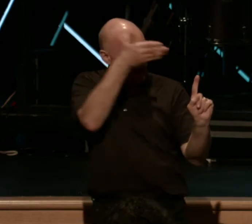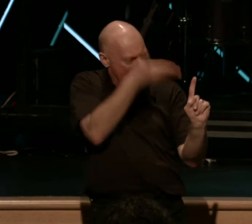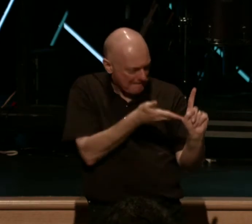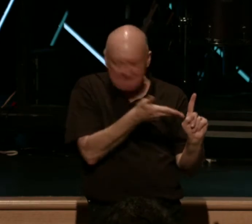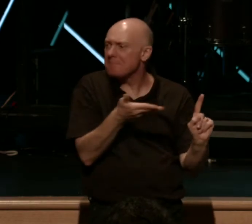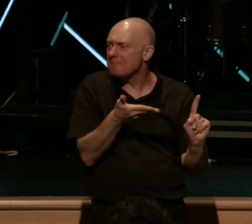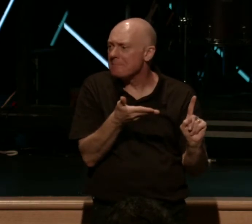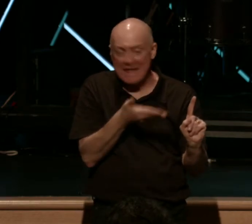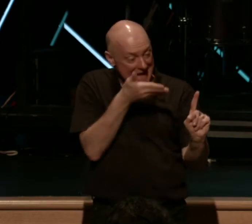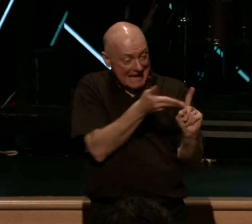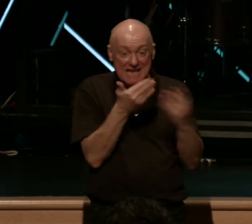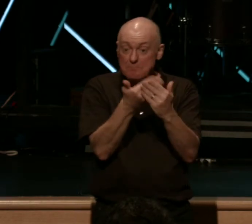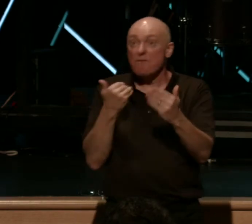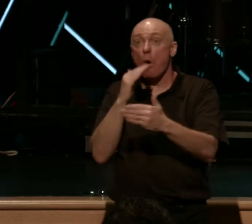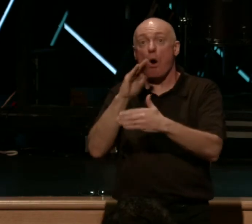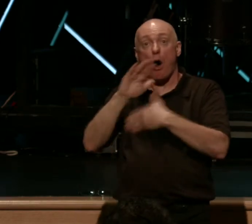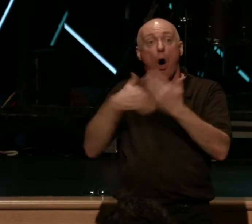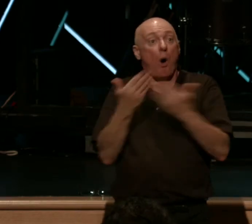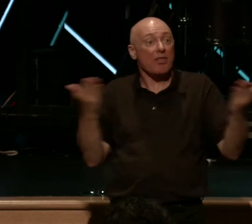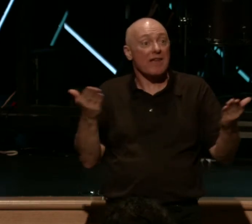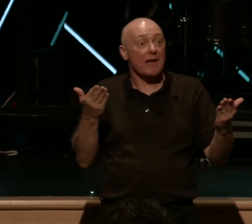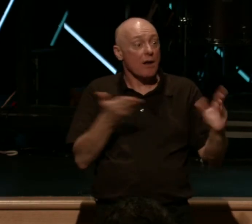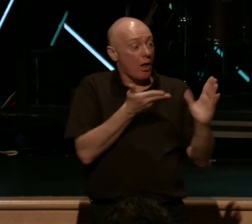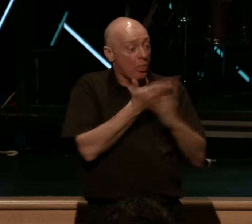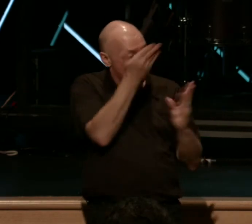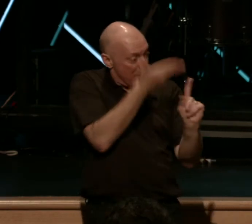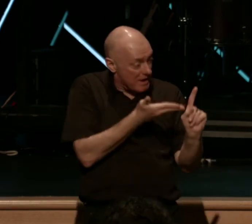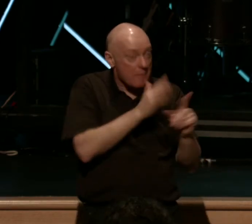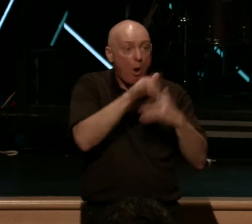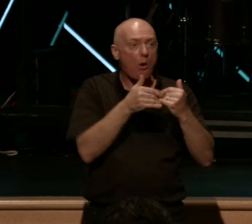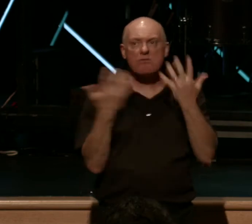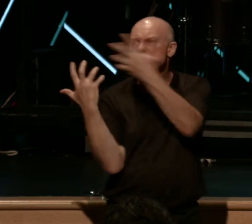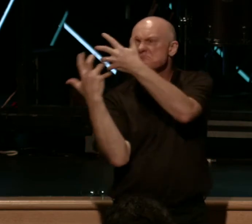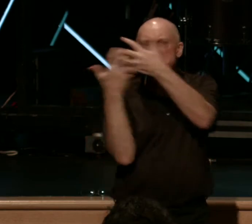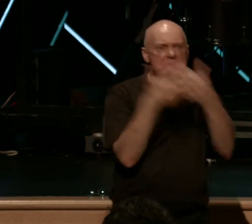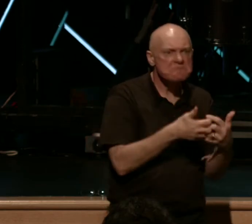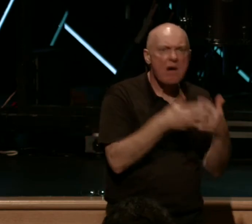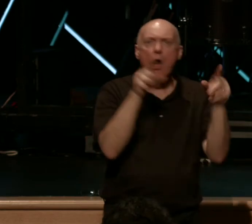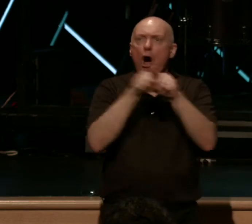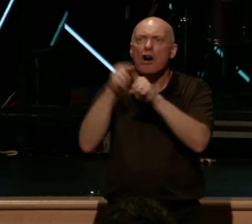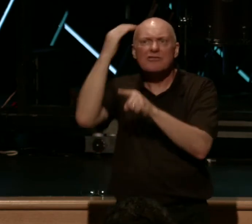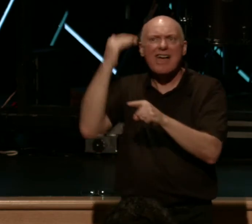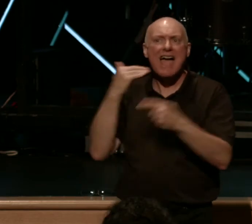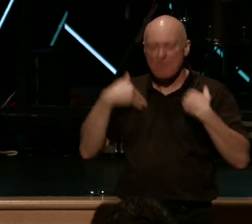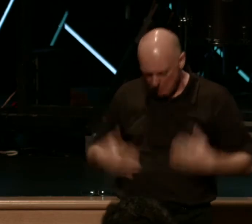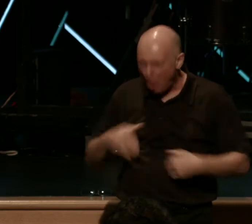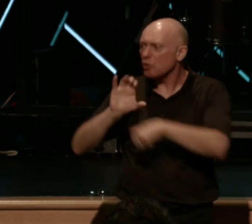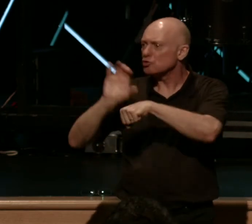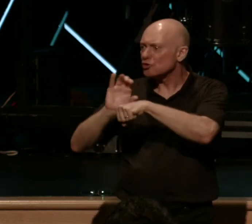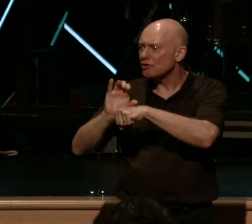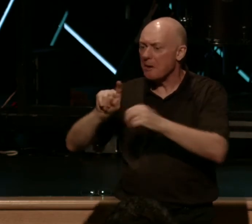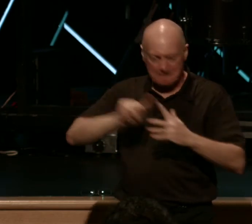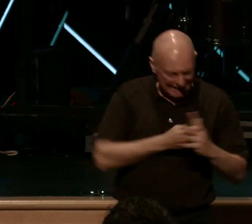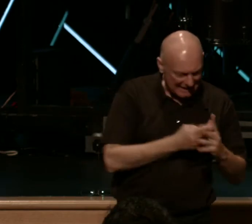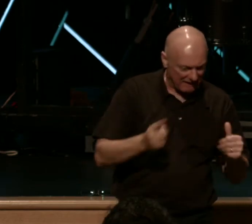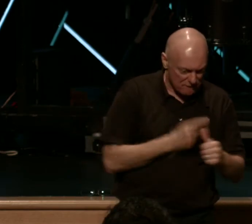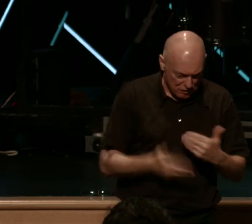He is before all things, and by him all things hold together. He is also the head of the body, the church. He is the beginning, the firstborn from the dead,